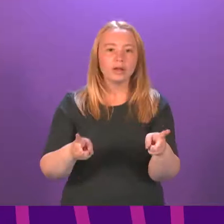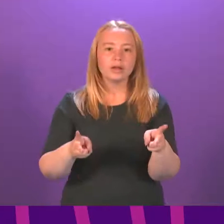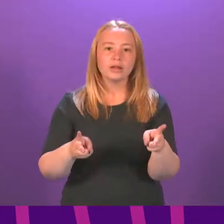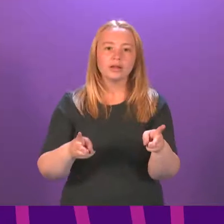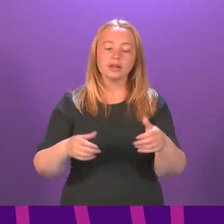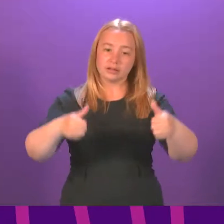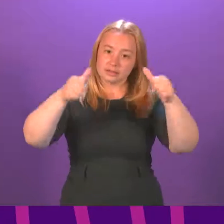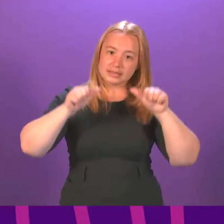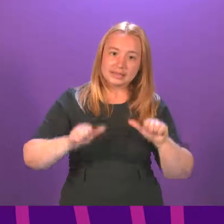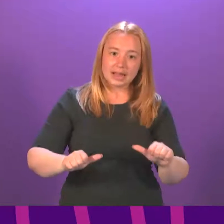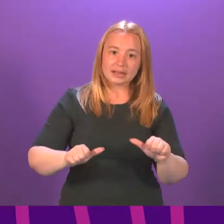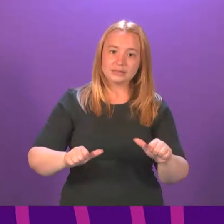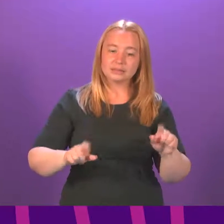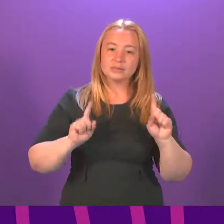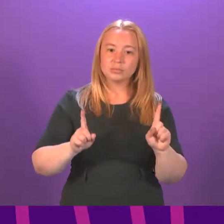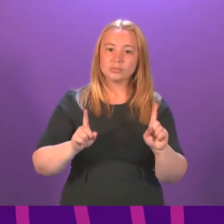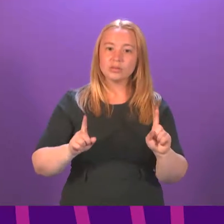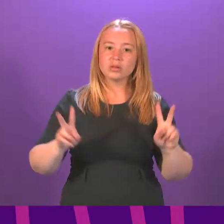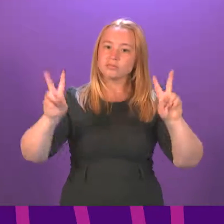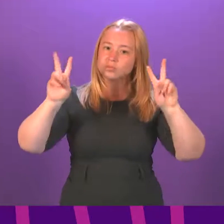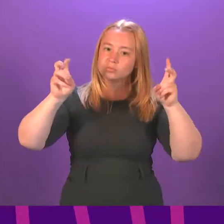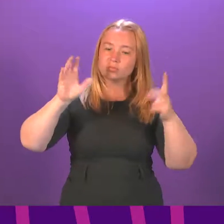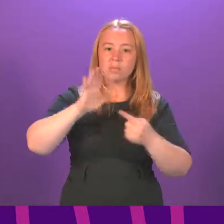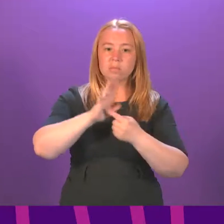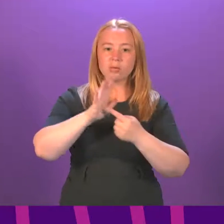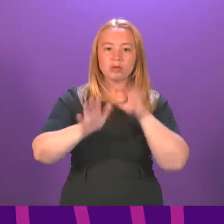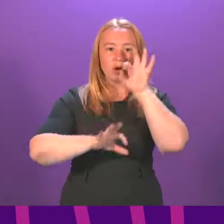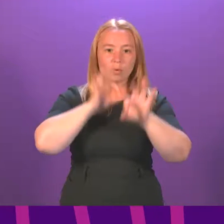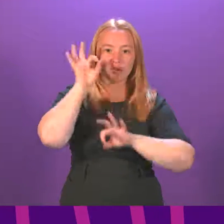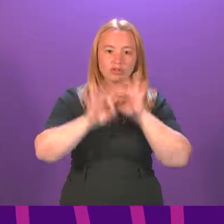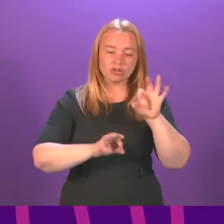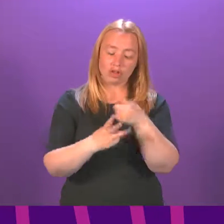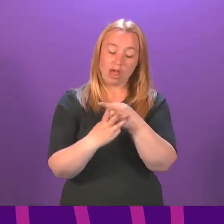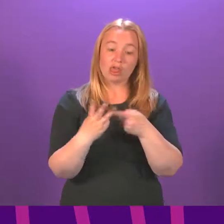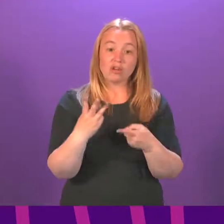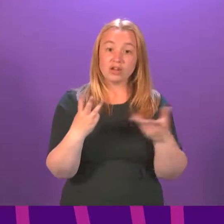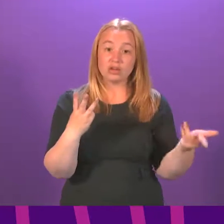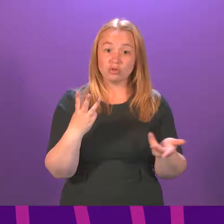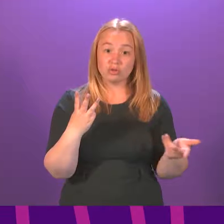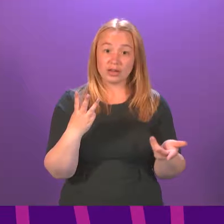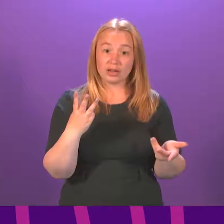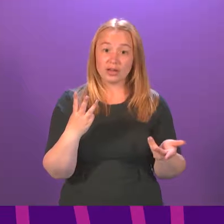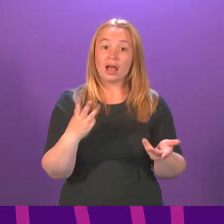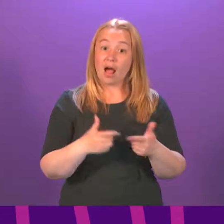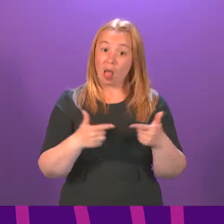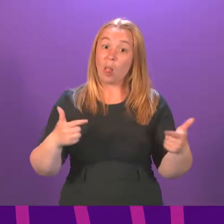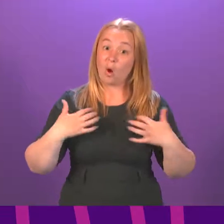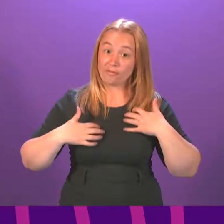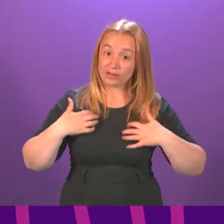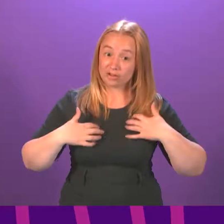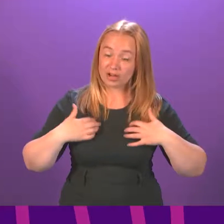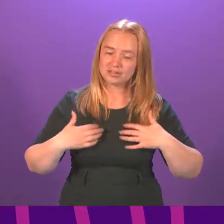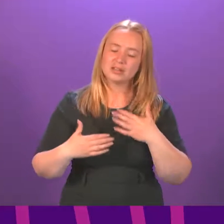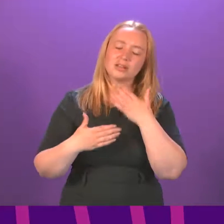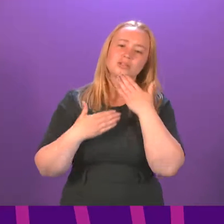I now move to the next item of business, which is topical questions. We have three questions today. We have a great deal of interest, so I would be very